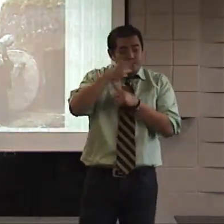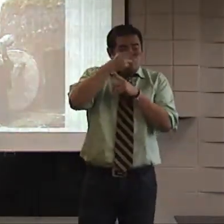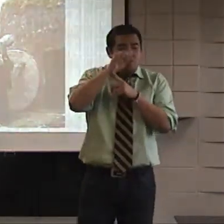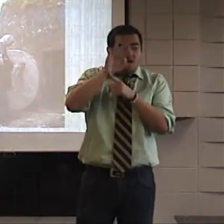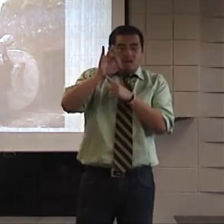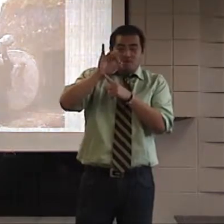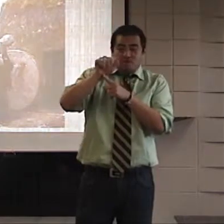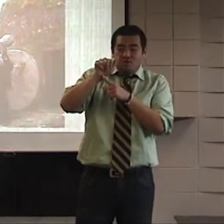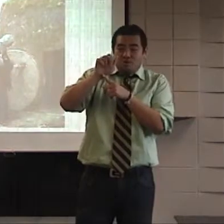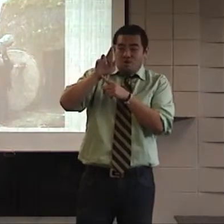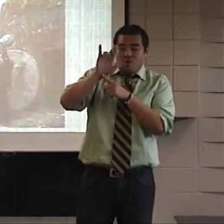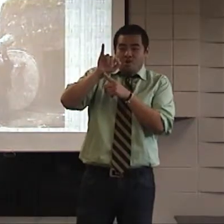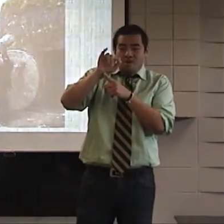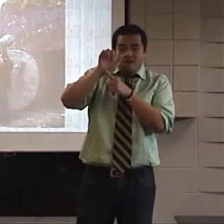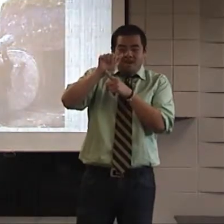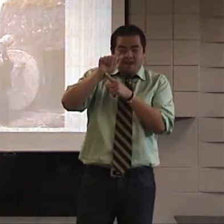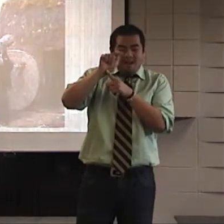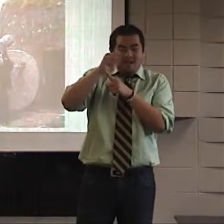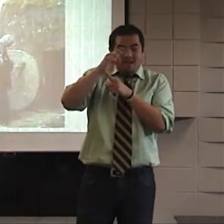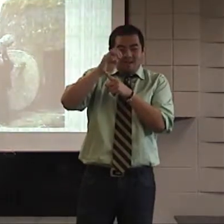There was a man named Joseph of Arimathea,